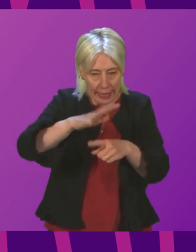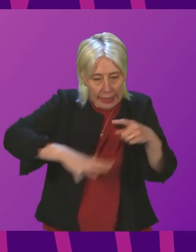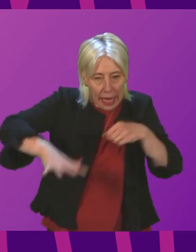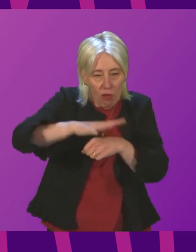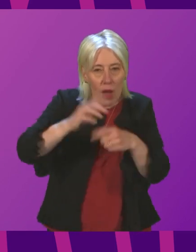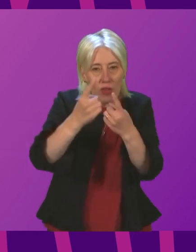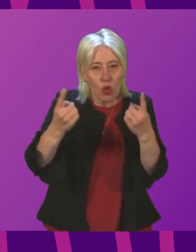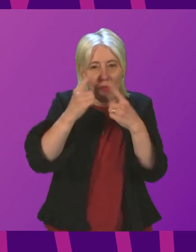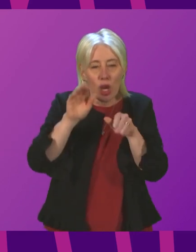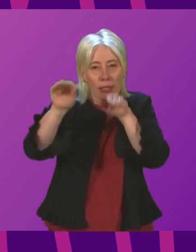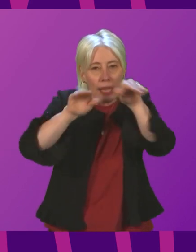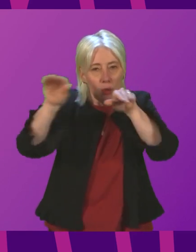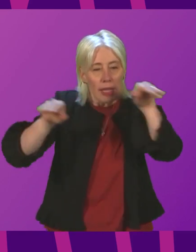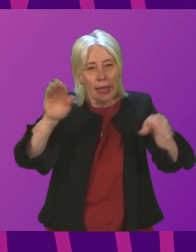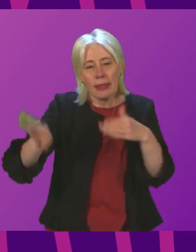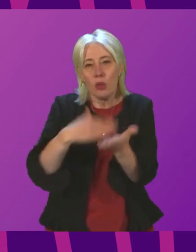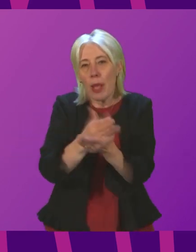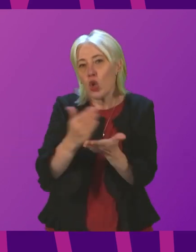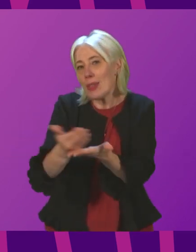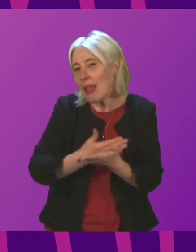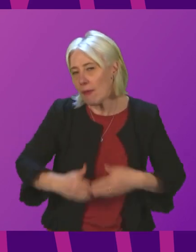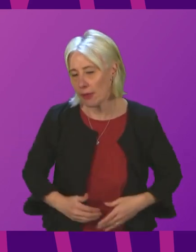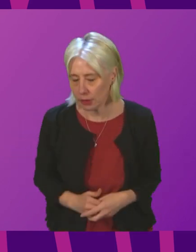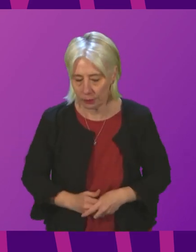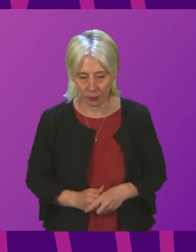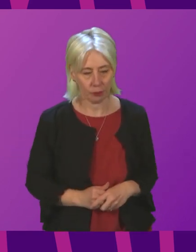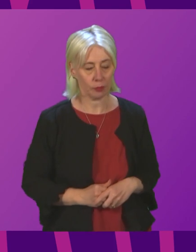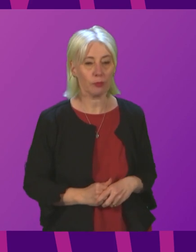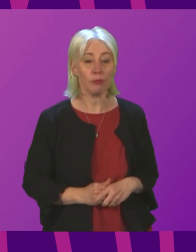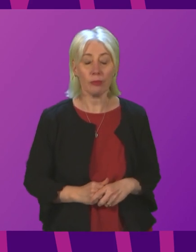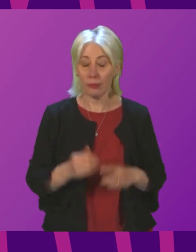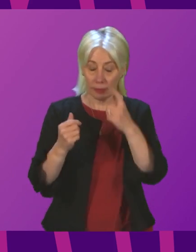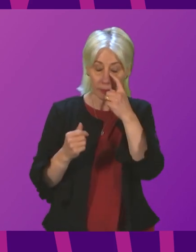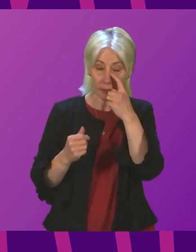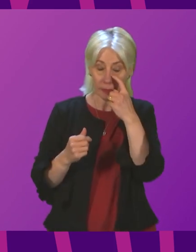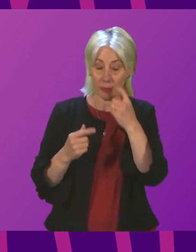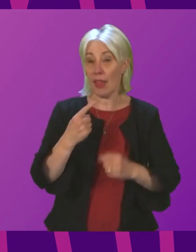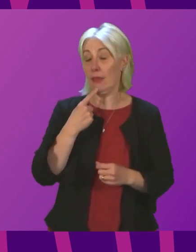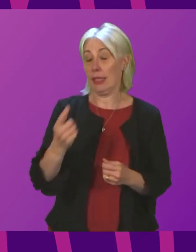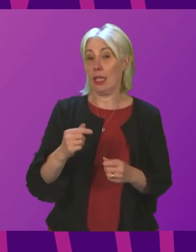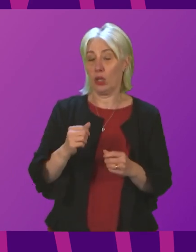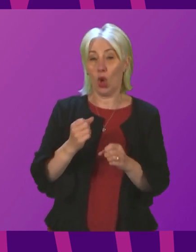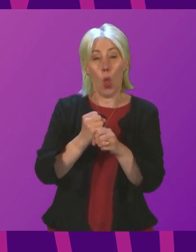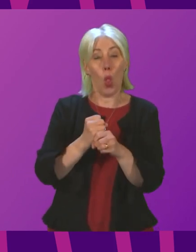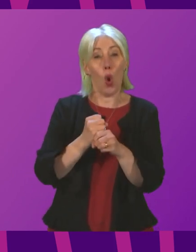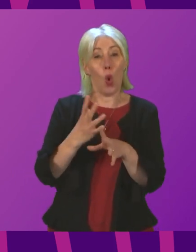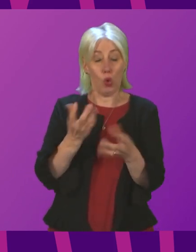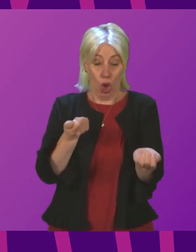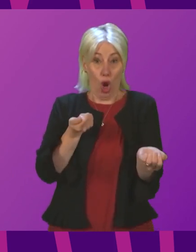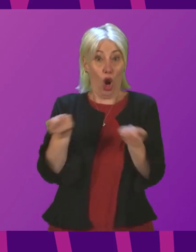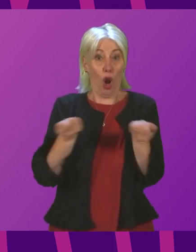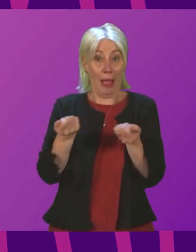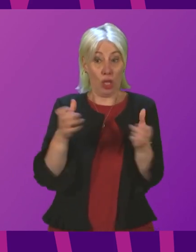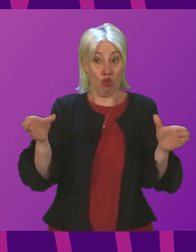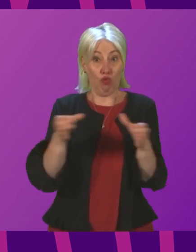safe? Cabinet Secretary. I should say, as I have mentioned already, that the Gold Command group which has been established and led by an